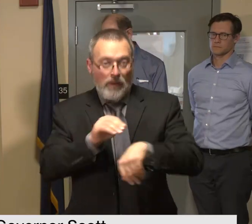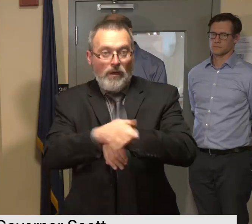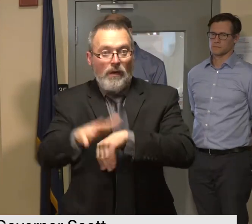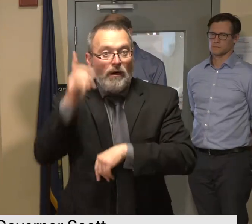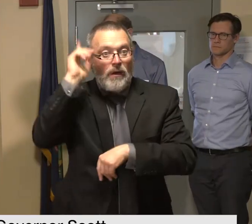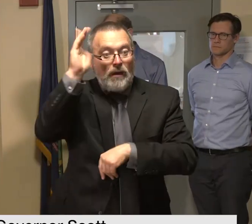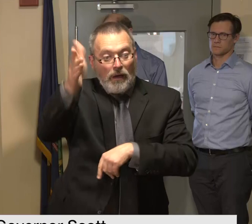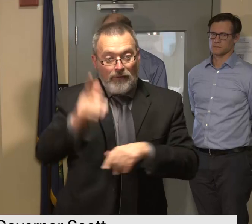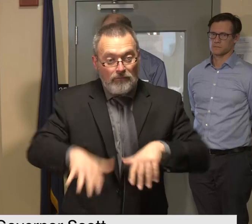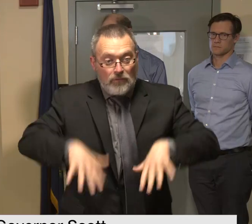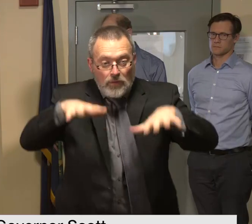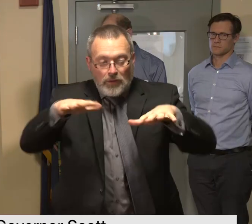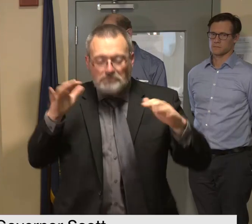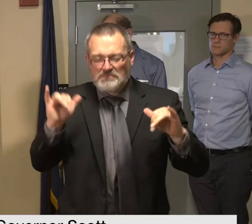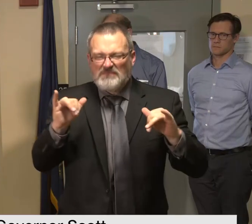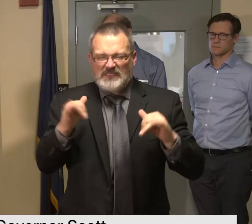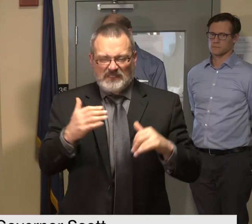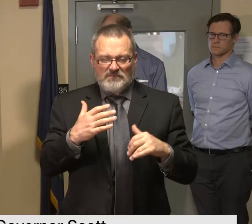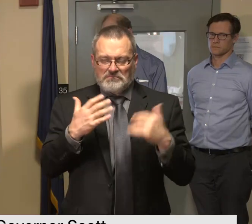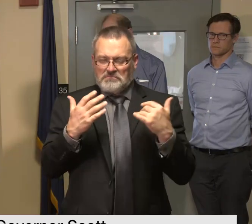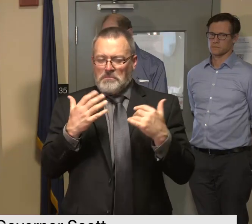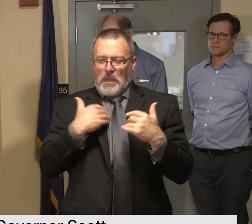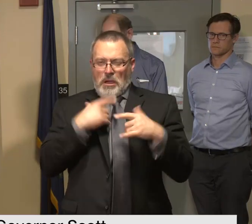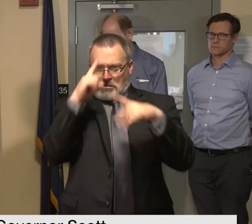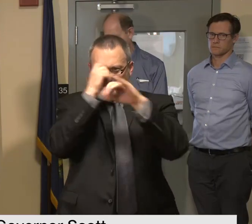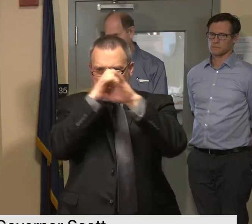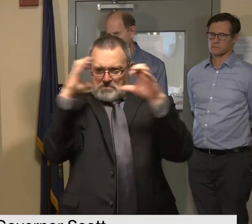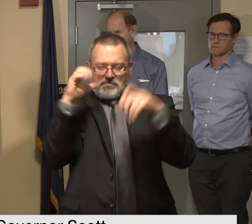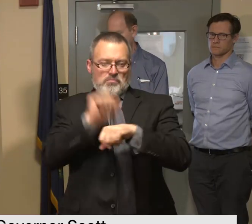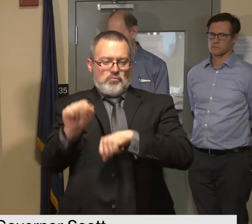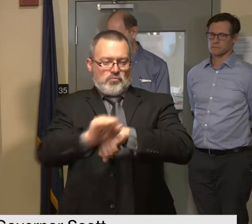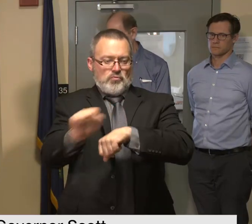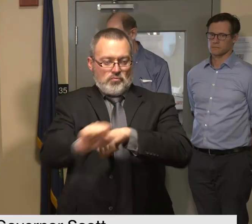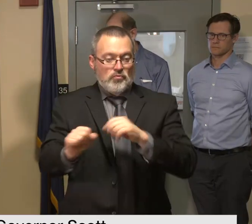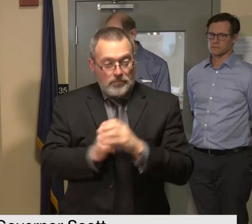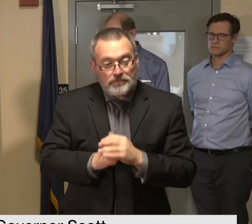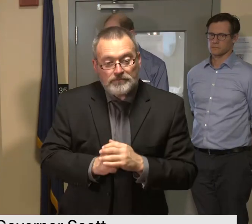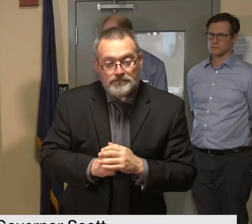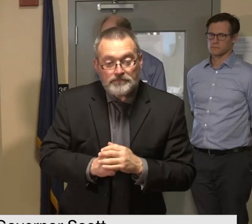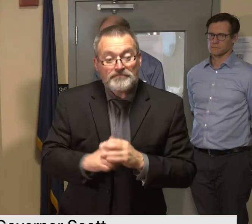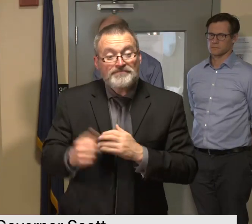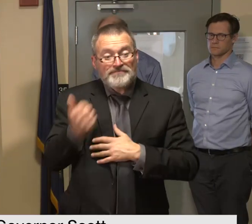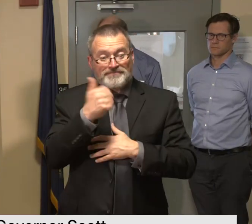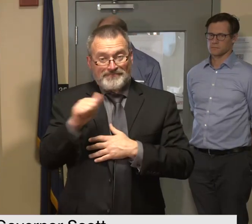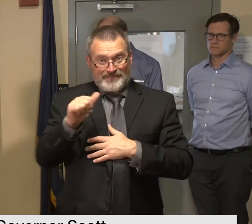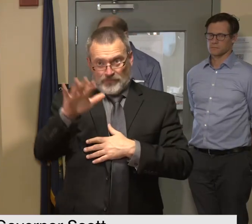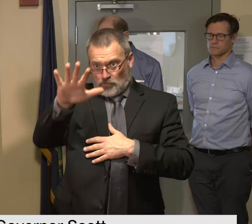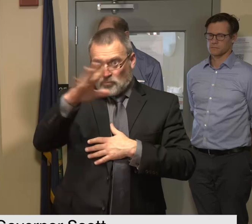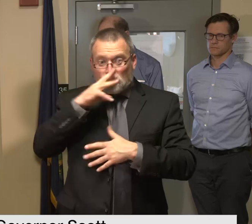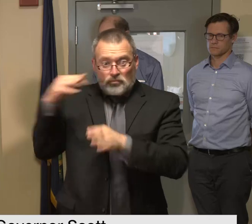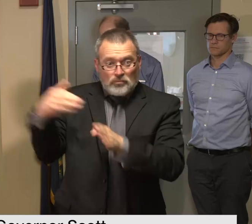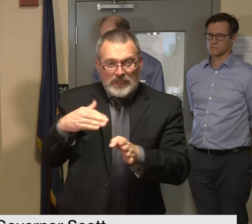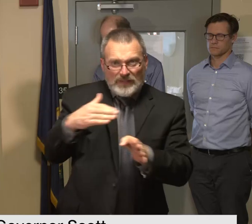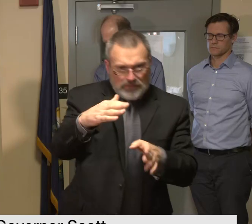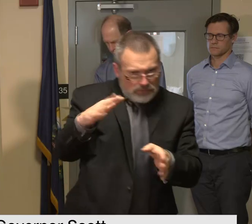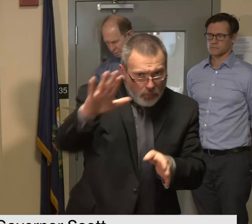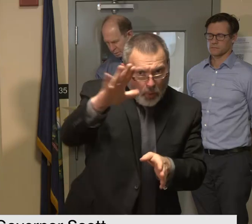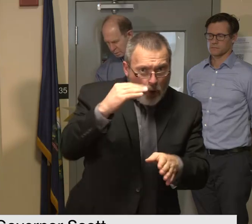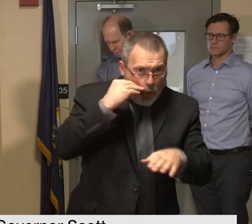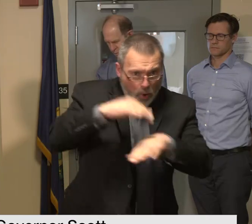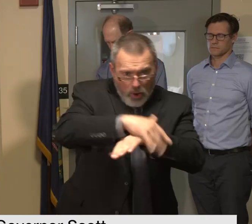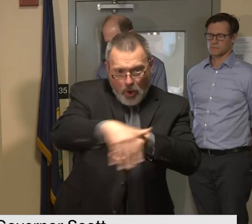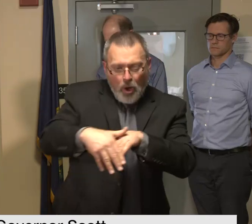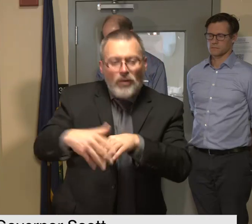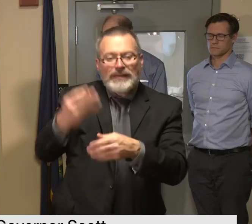picture if you have any questions about managing the river corridor on your property please contact a dc river